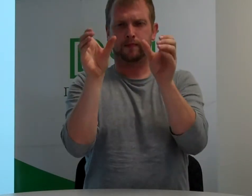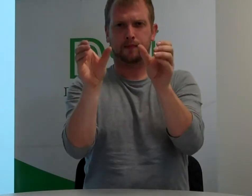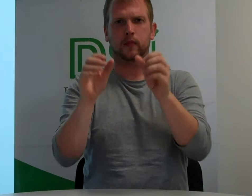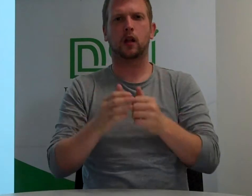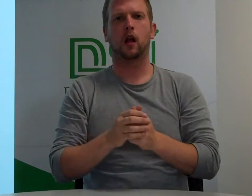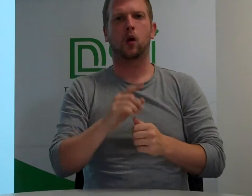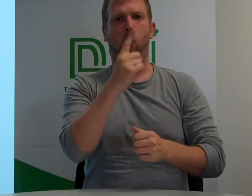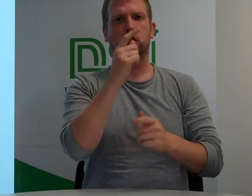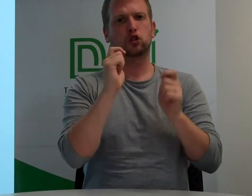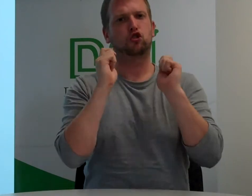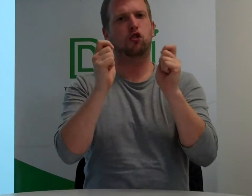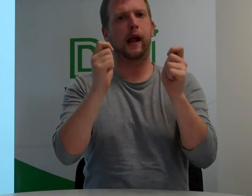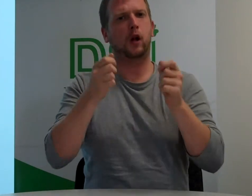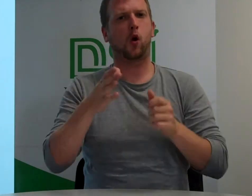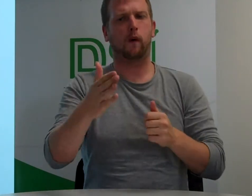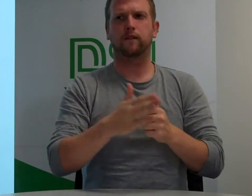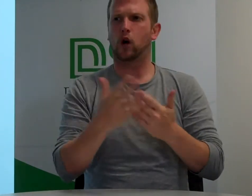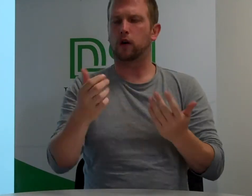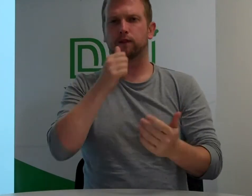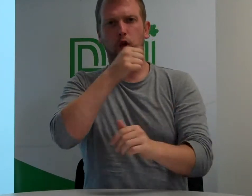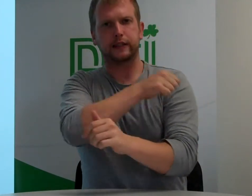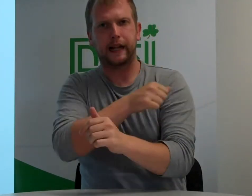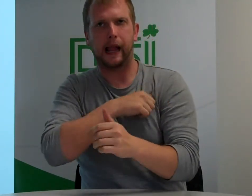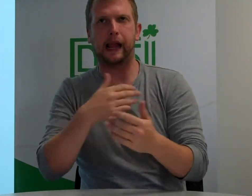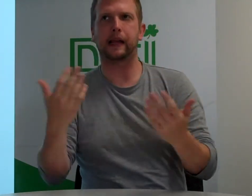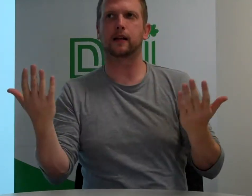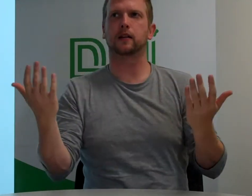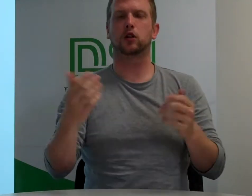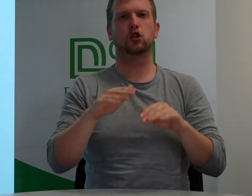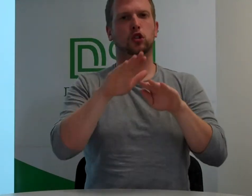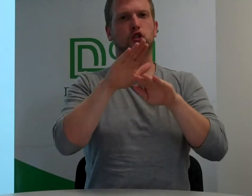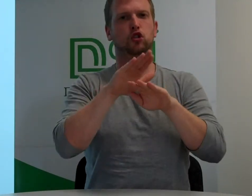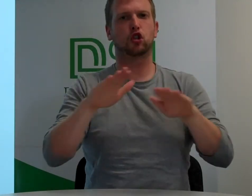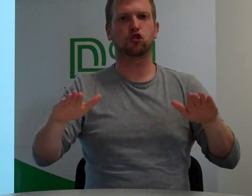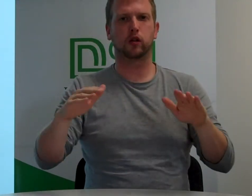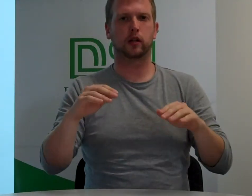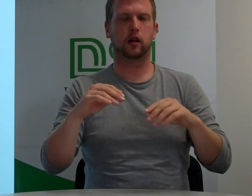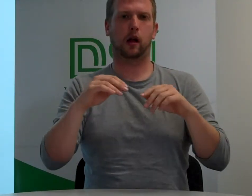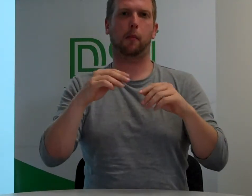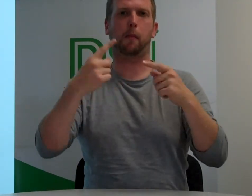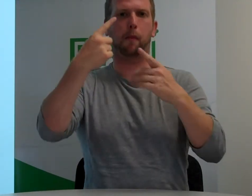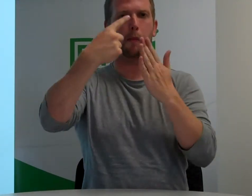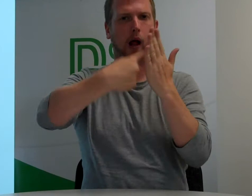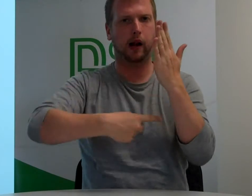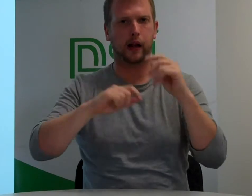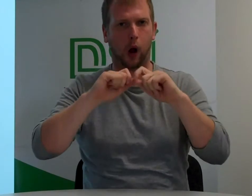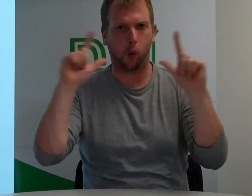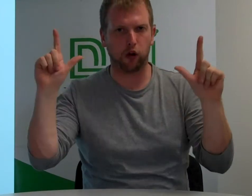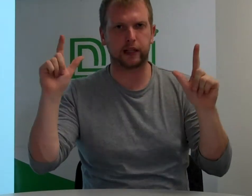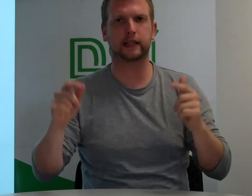I don't to say in a proper part, there is a changing part of your awareness.